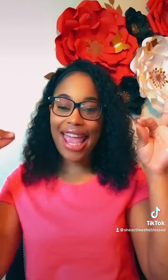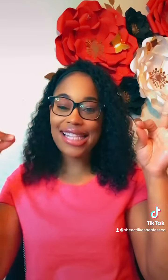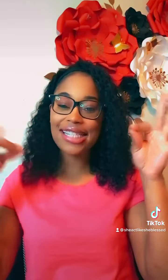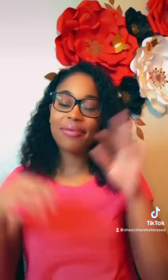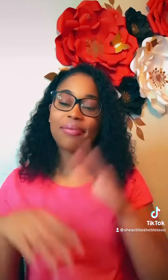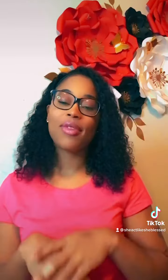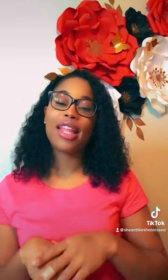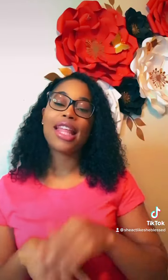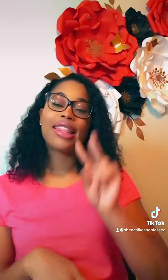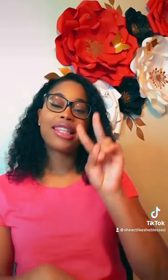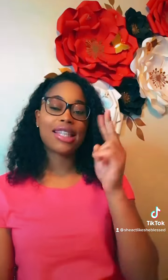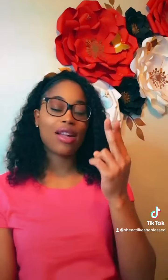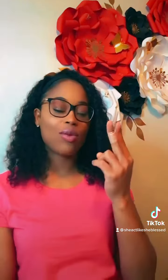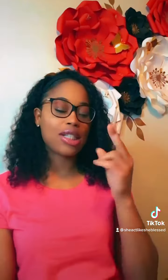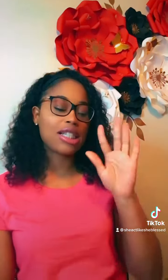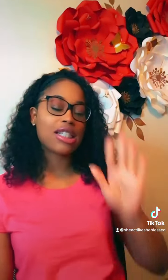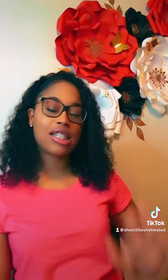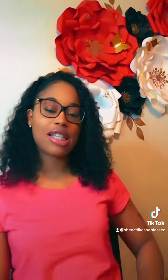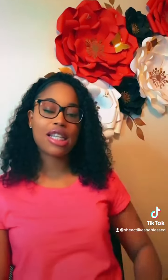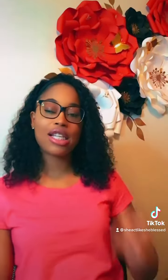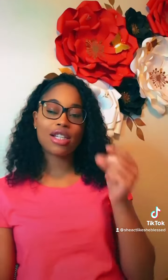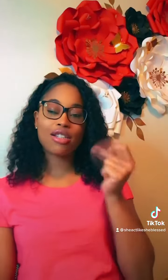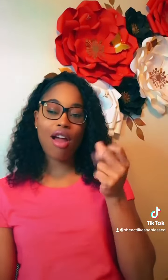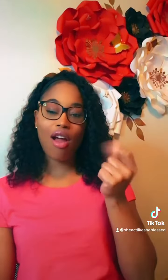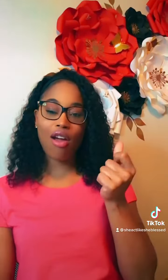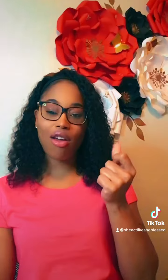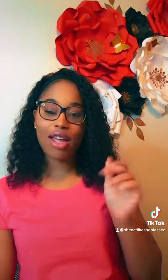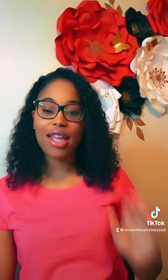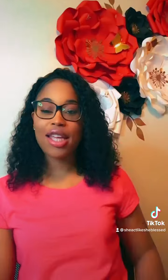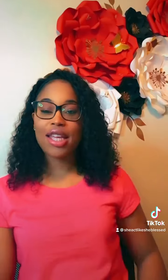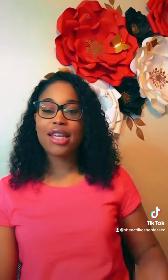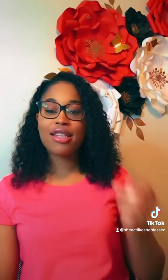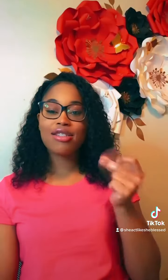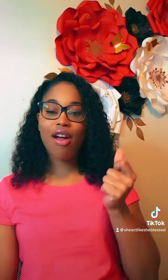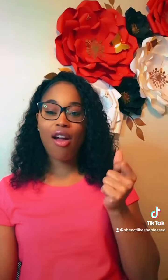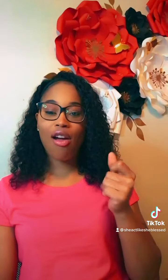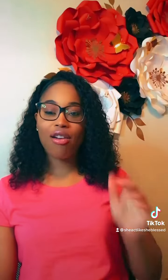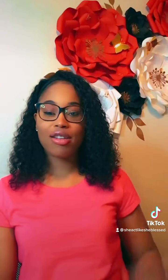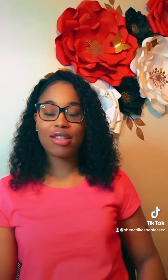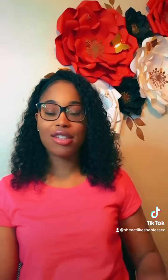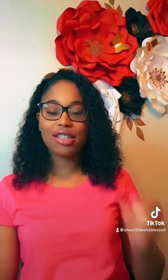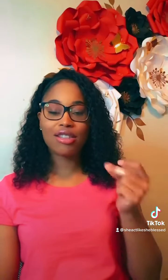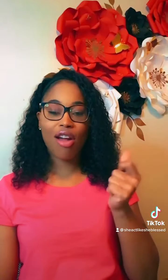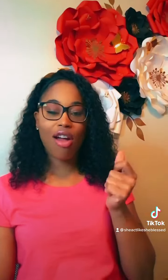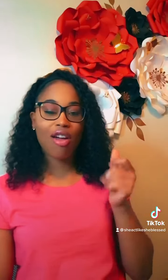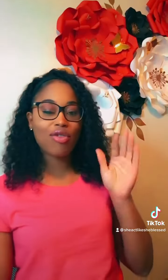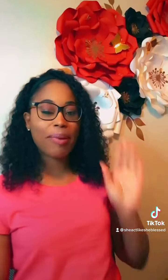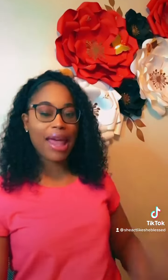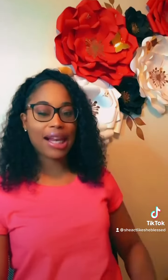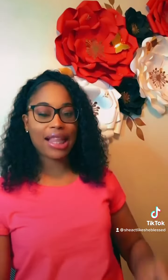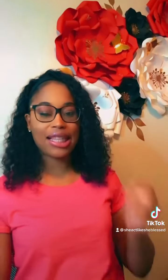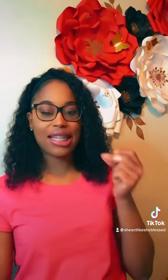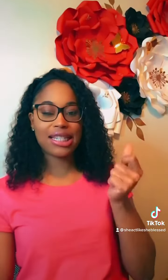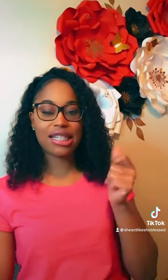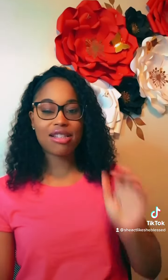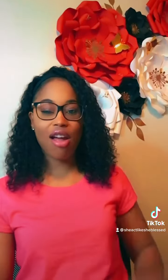dog dog dog dog dog